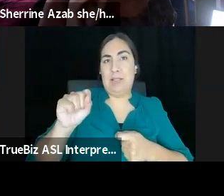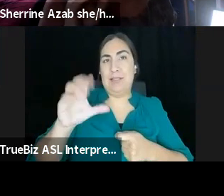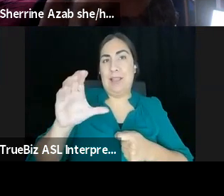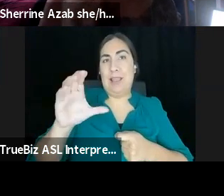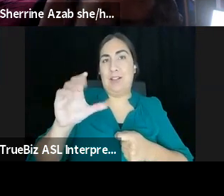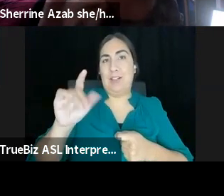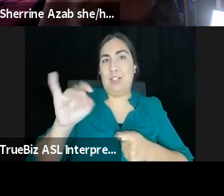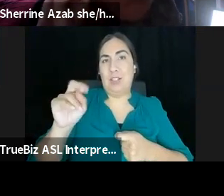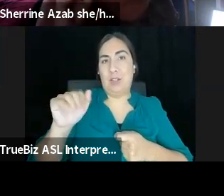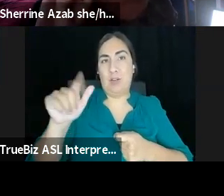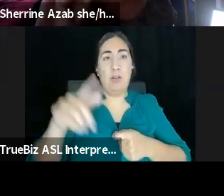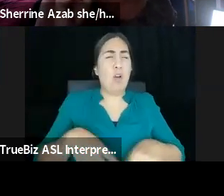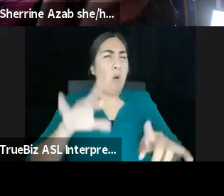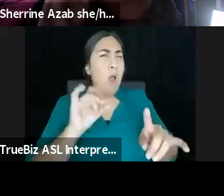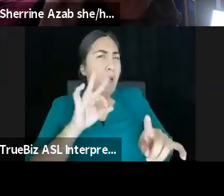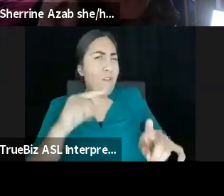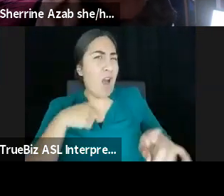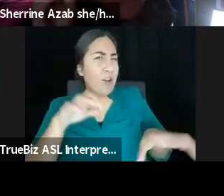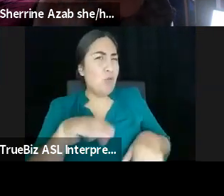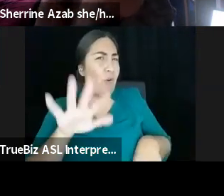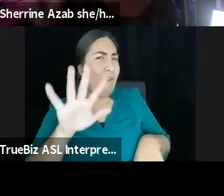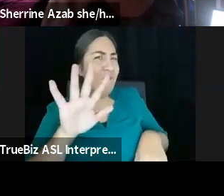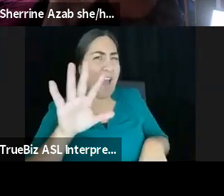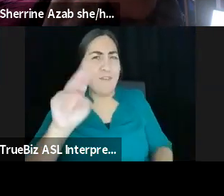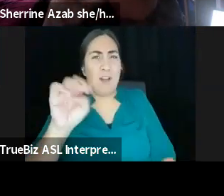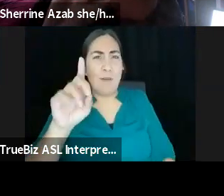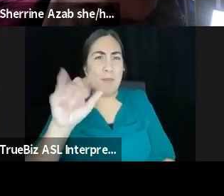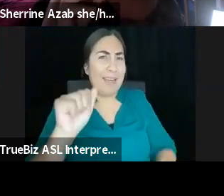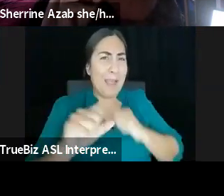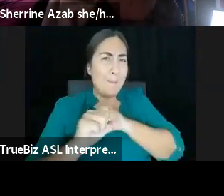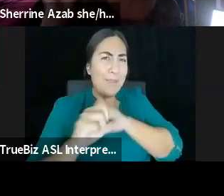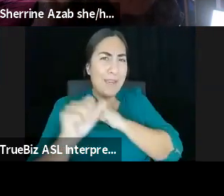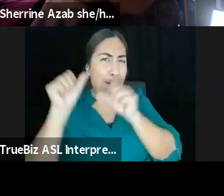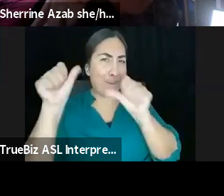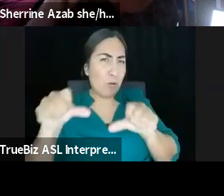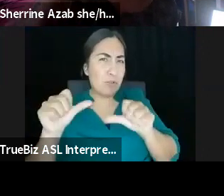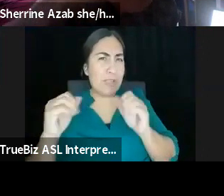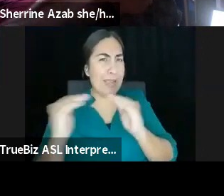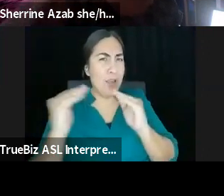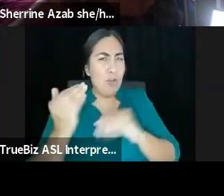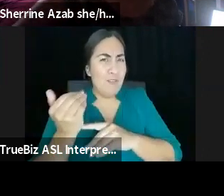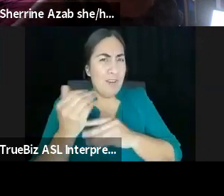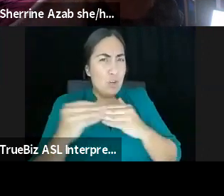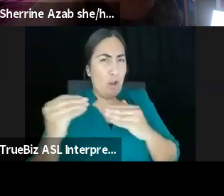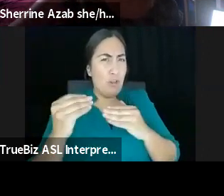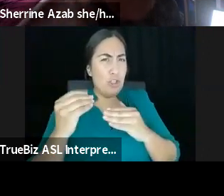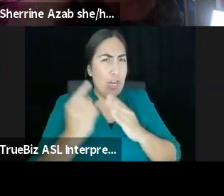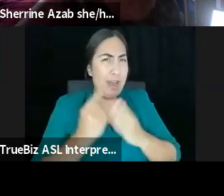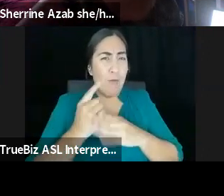that equal $15 an hour? Like what is, so there's been a lot of this, like, which feels like we're reinforcing a capitalist structure